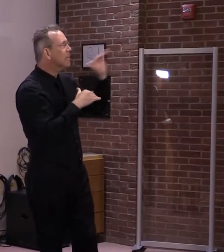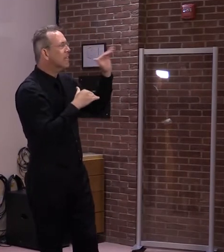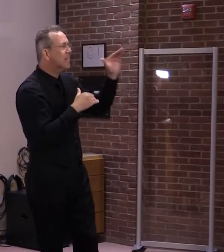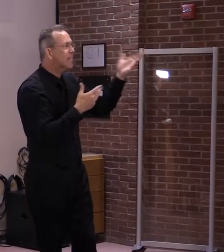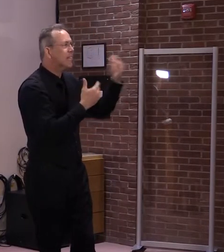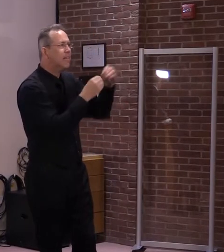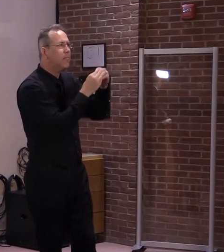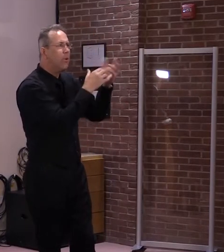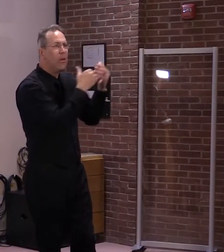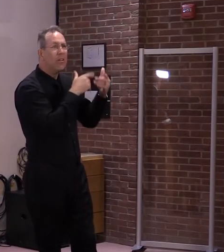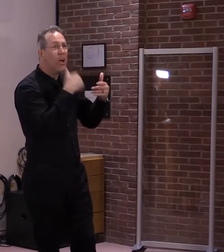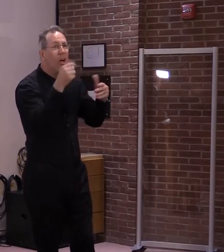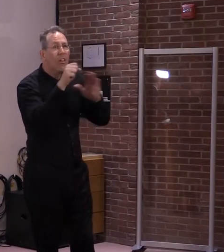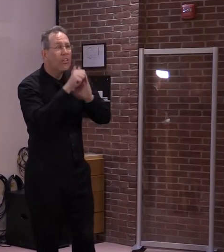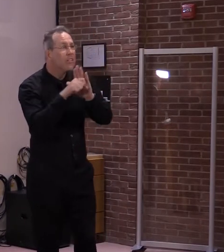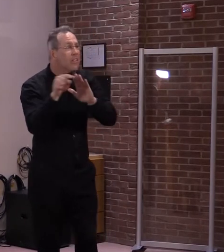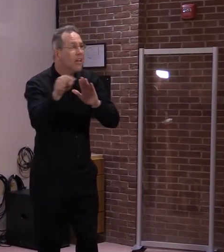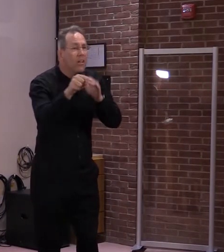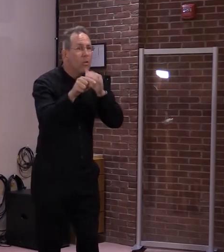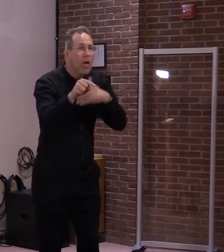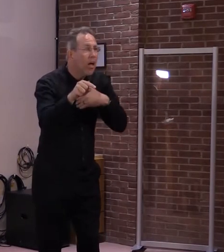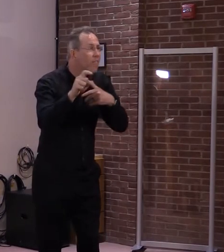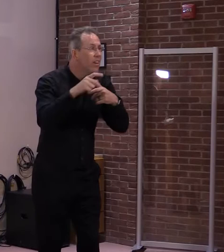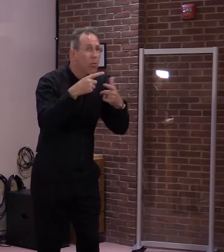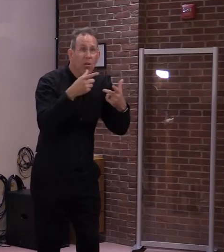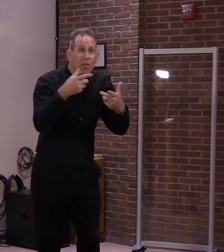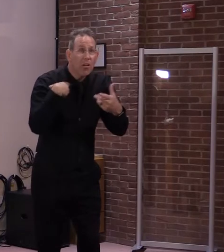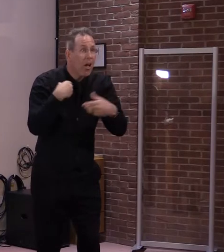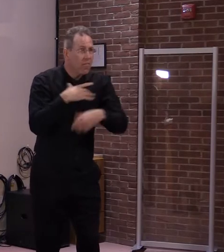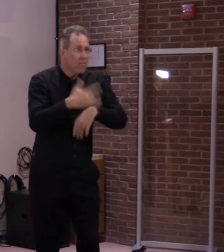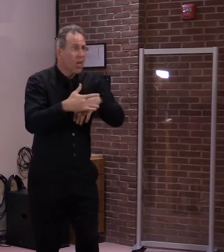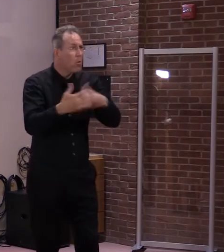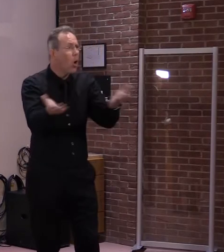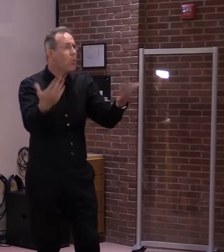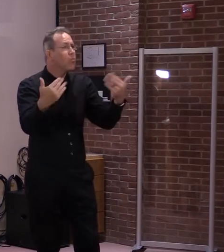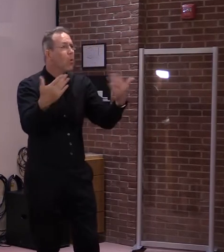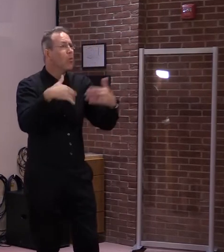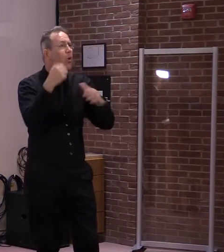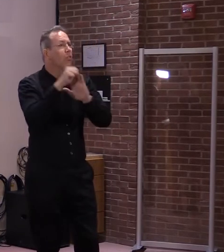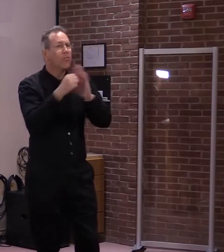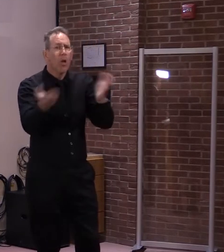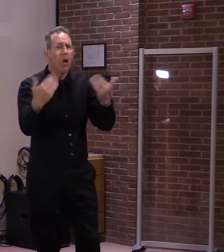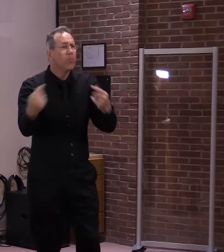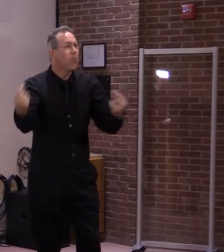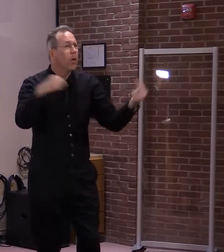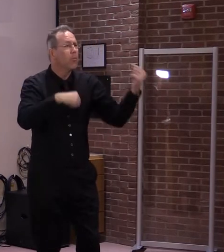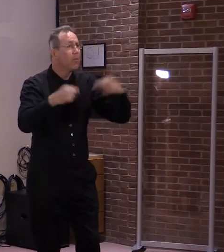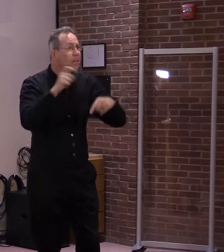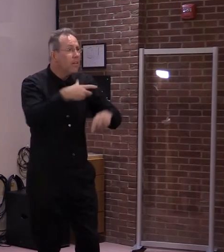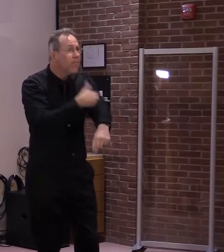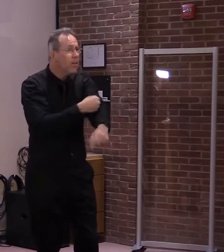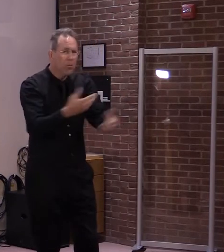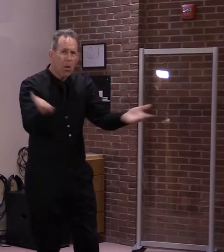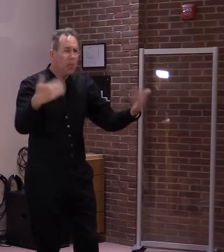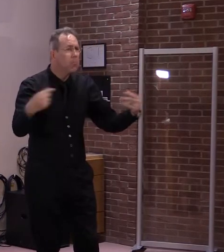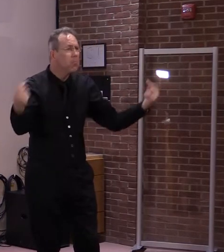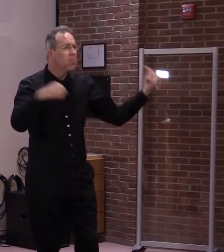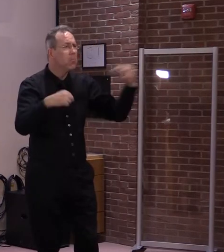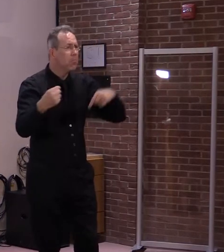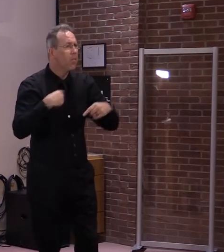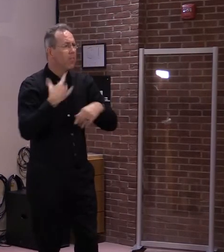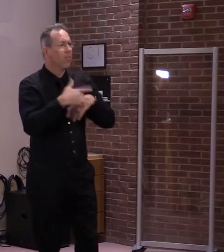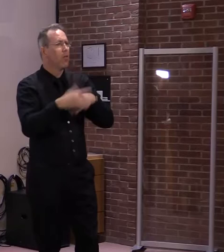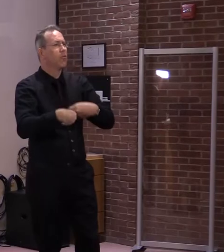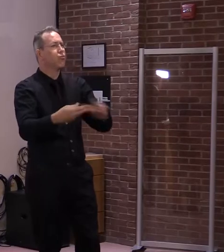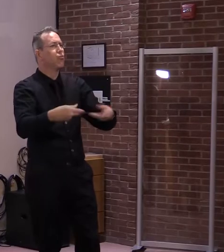And that we continue to provide for that to happen. So we have to do our part. We have to make